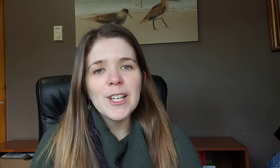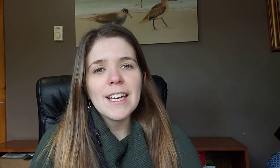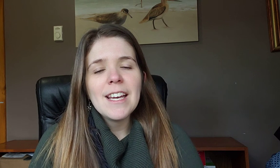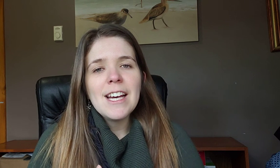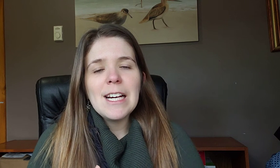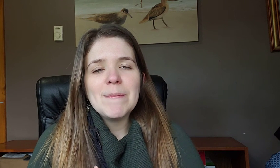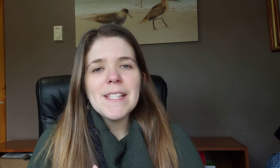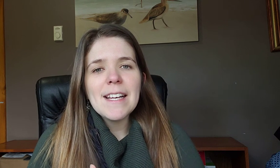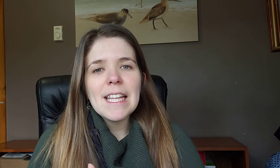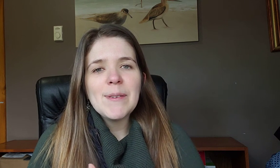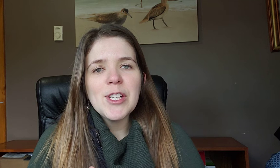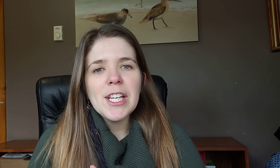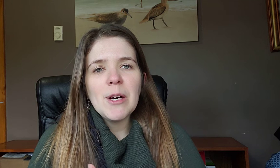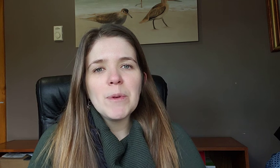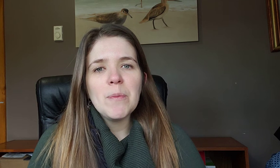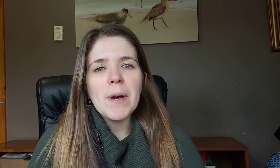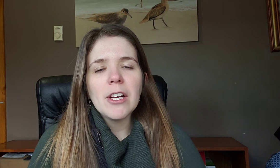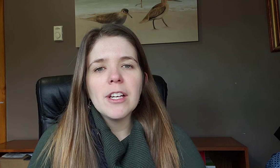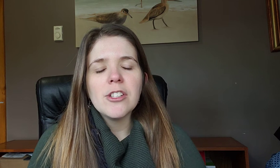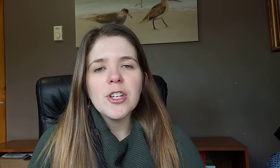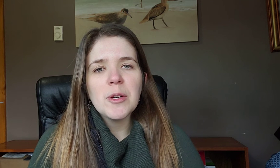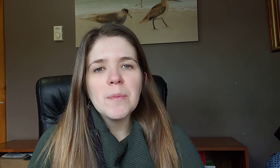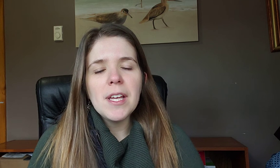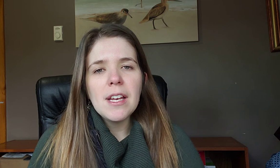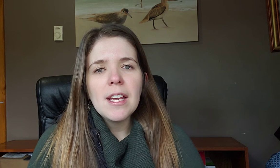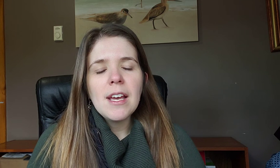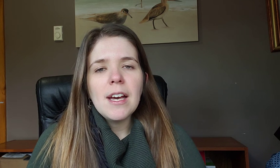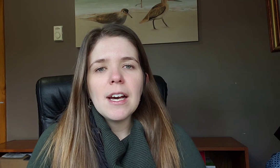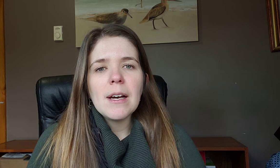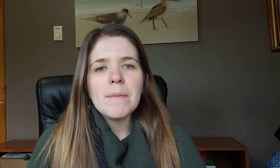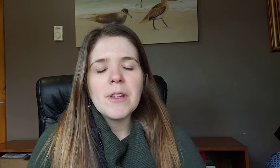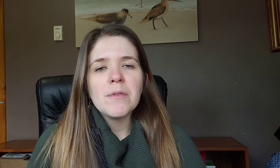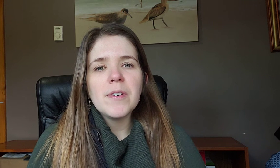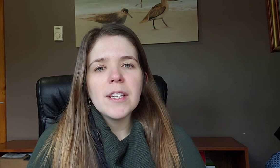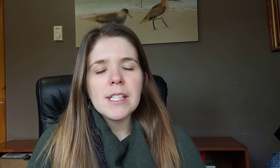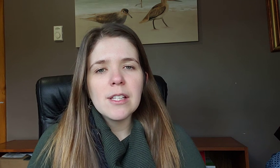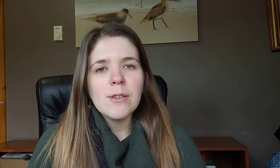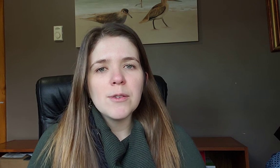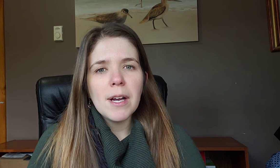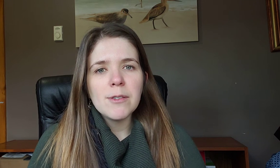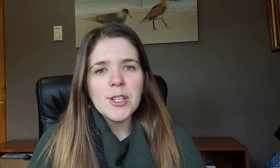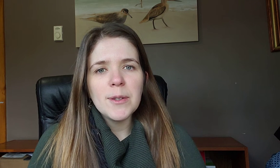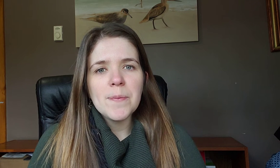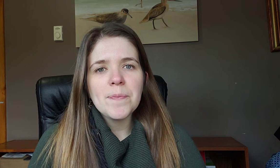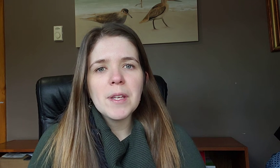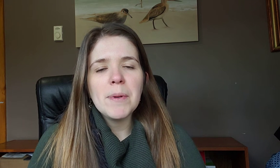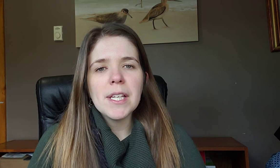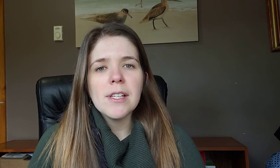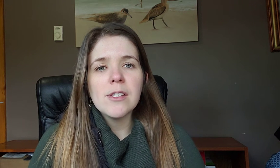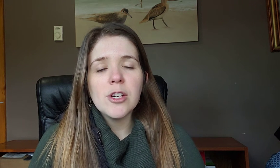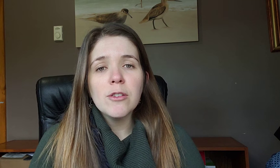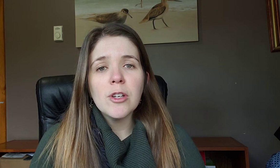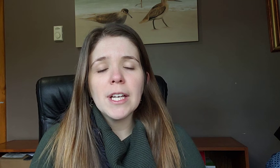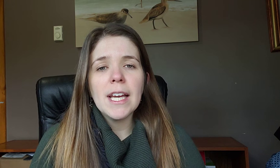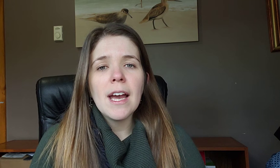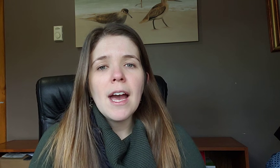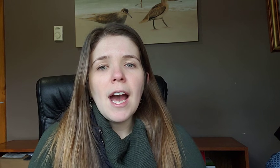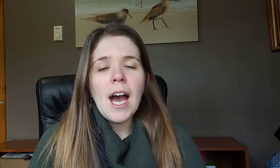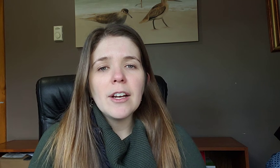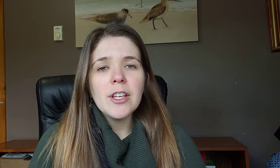sign language can help you better interpret the feelings of those around you because as you're learning how to